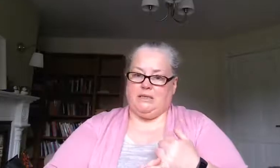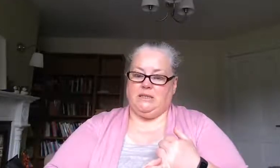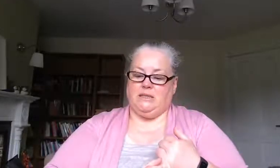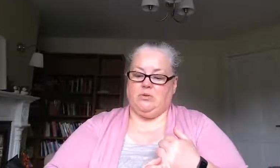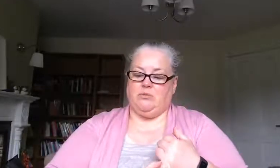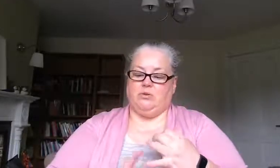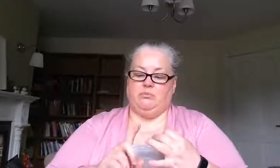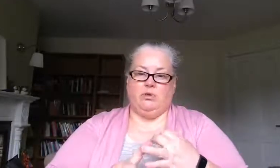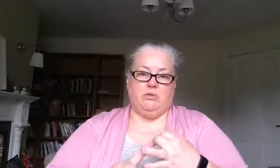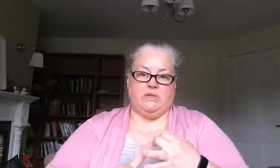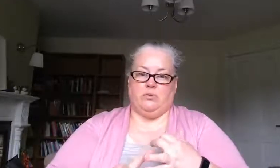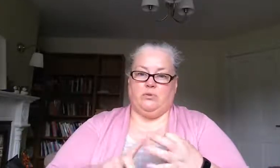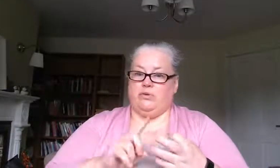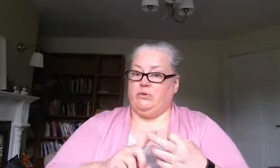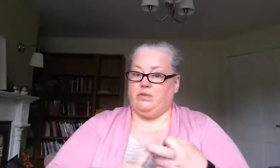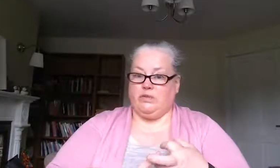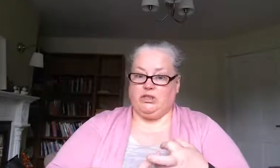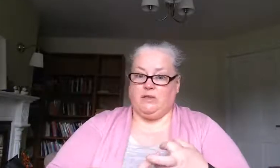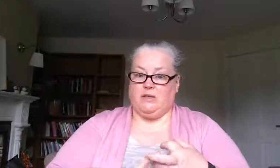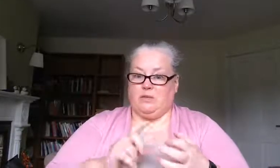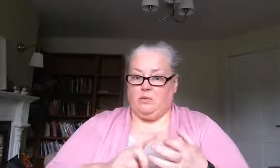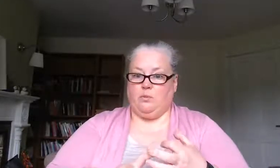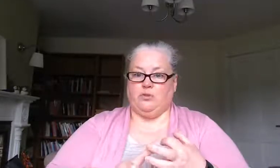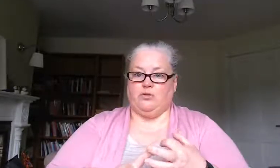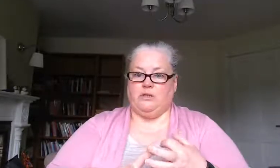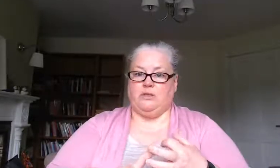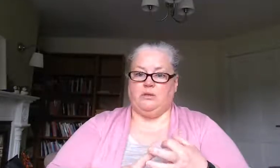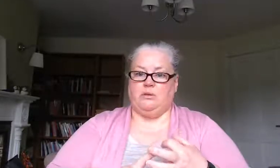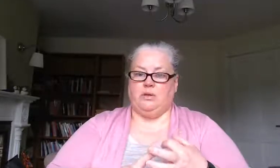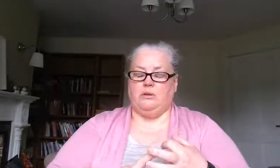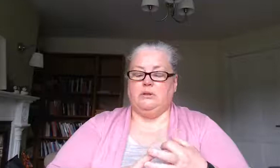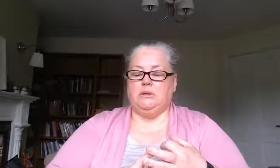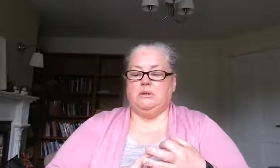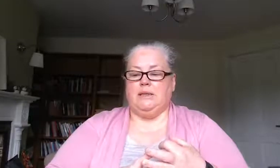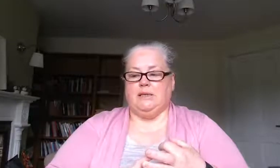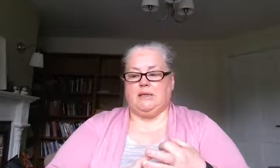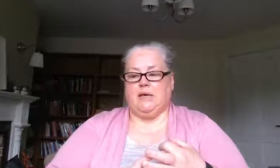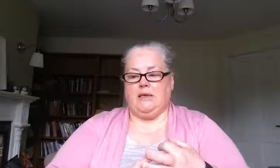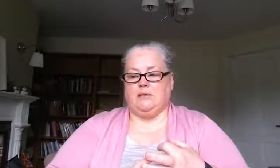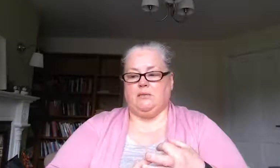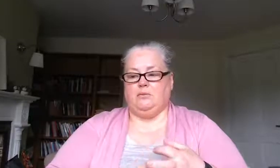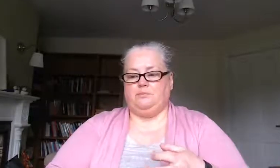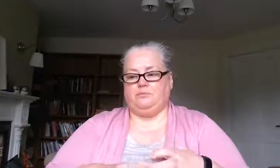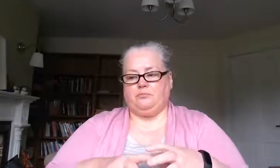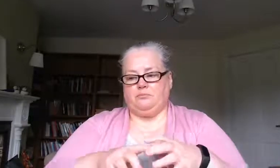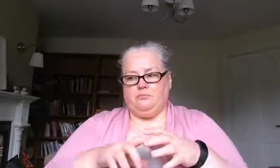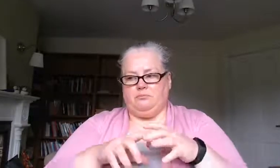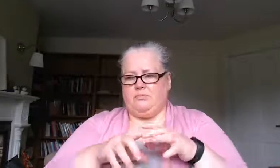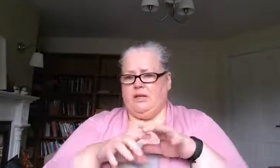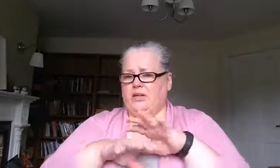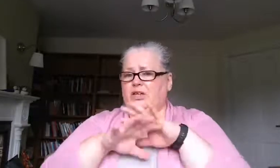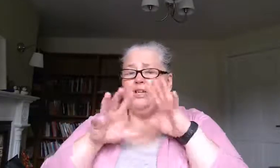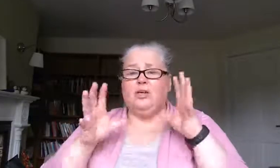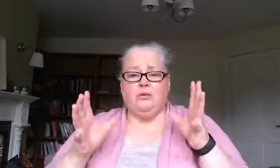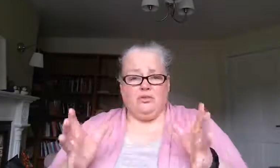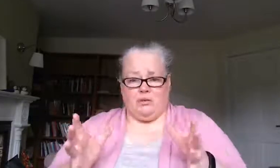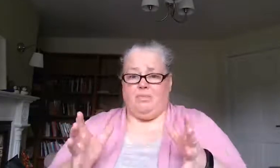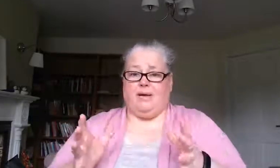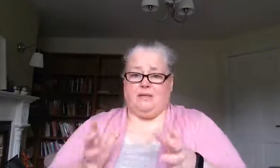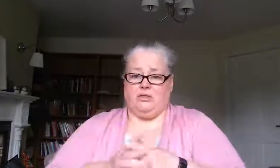disorder mood disorders or addictions that's what we want to try and do here in this case so there are huge impacts as